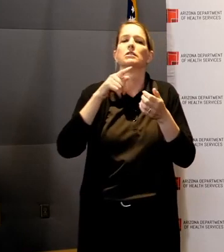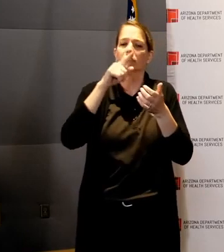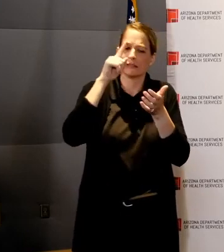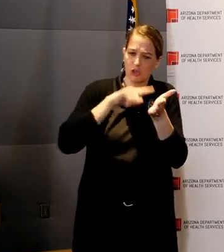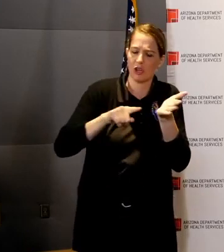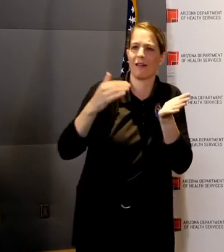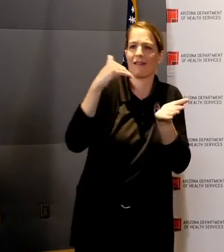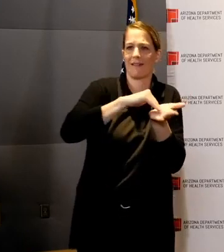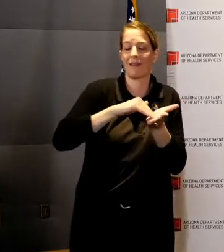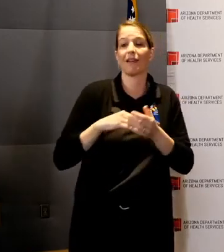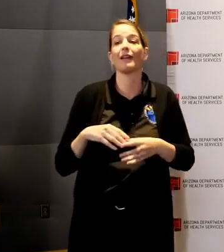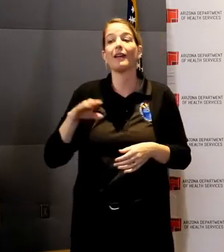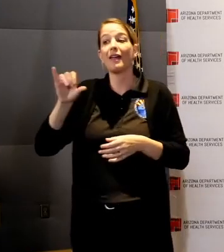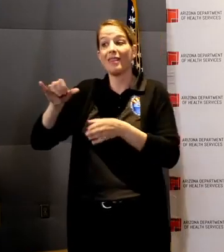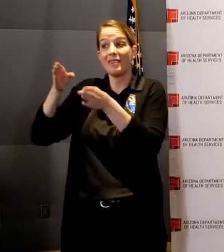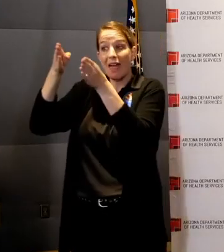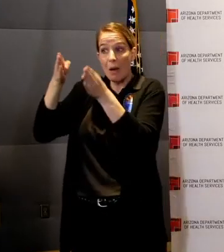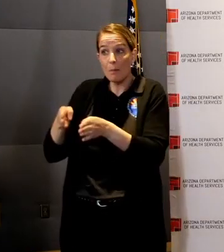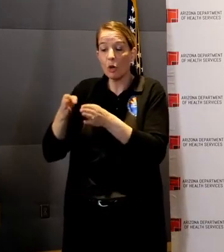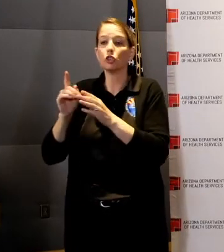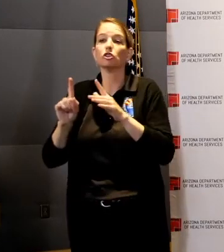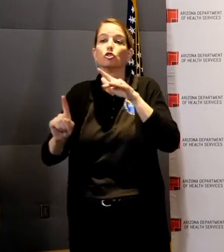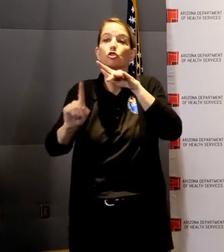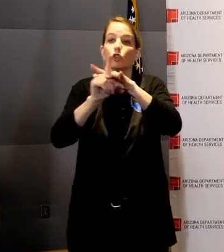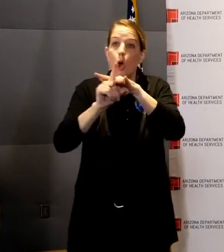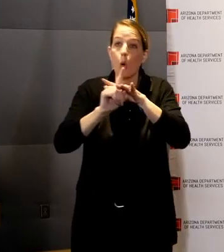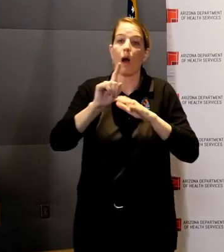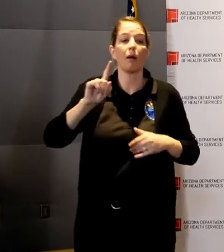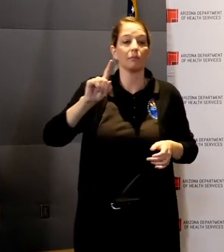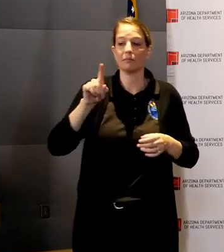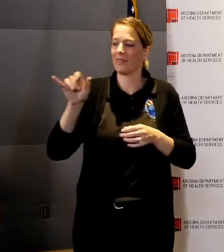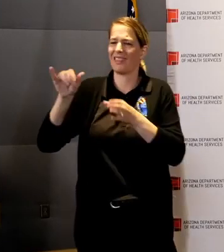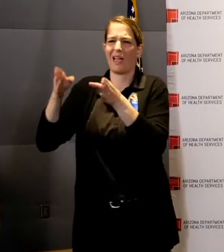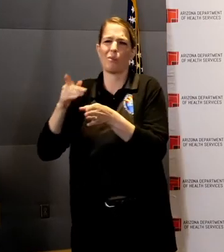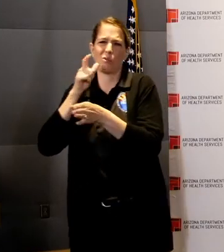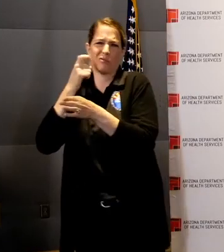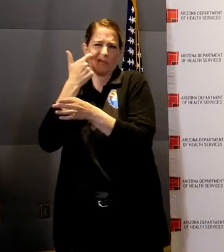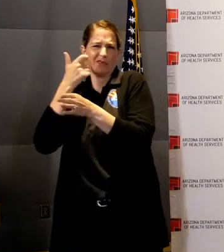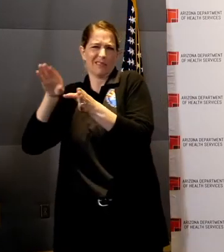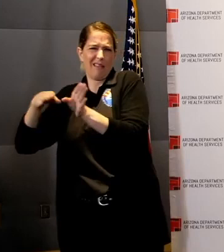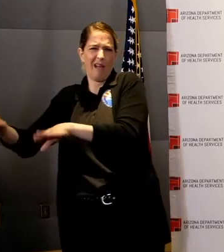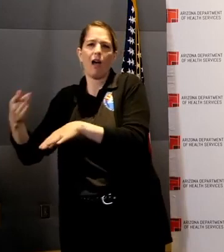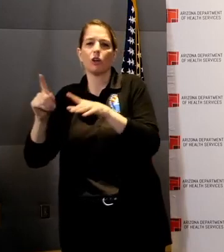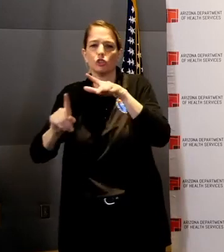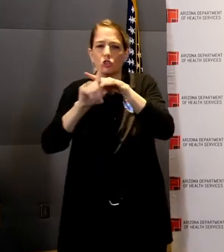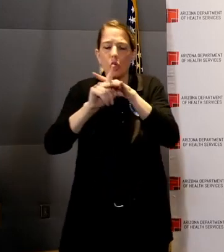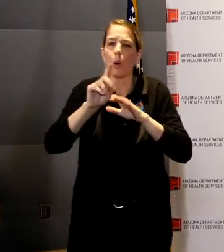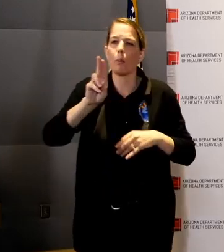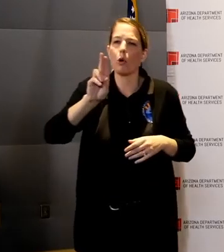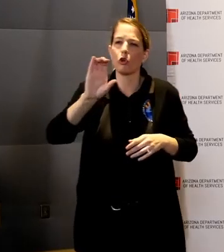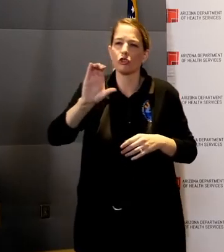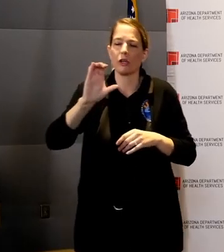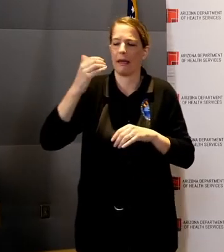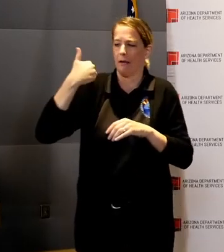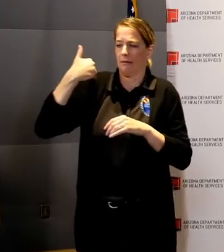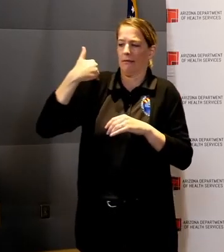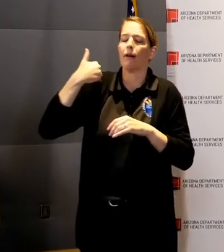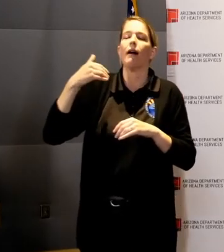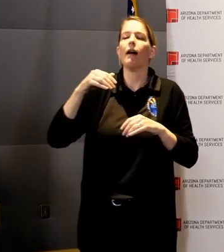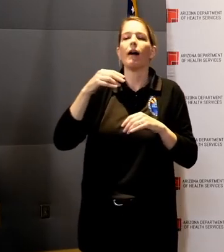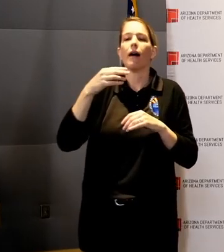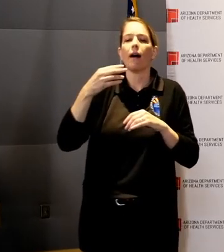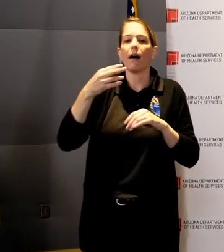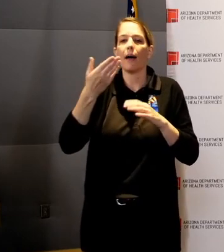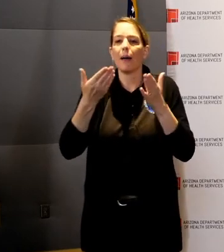hospitalization when they were at the urgent care or had signs or symptoms that would have prompted that physician to refer them and admit them to the